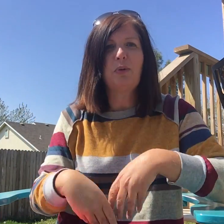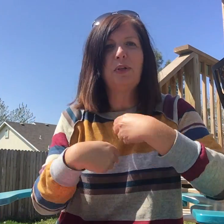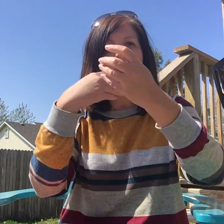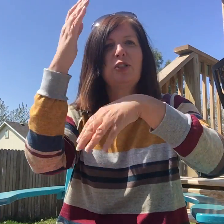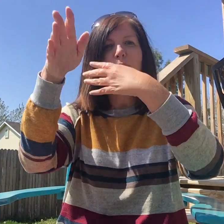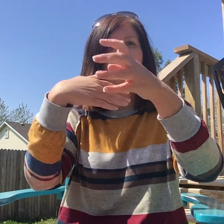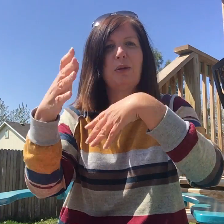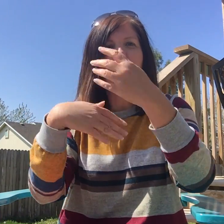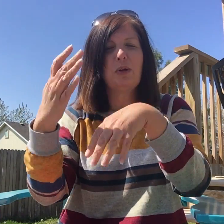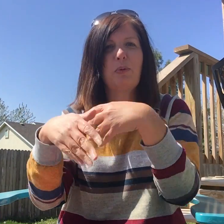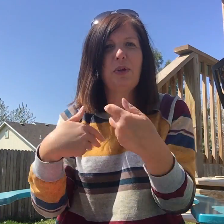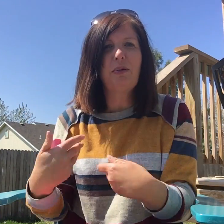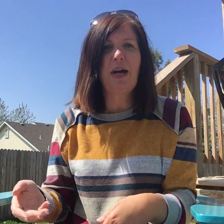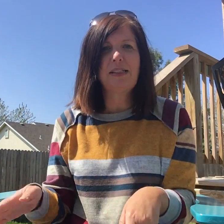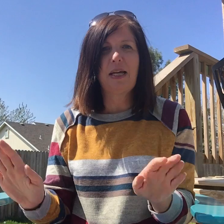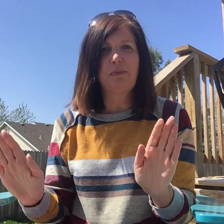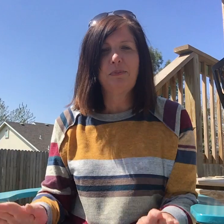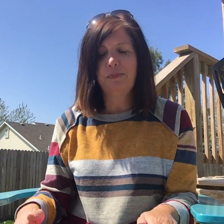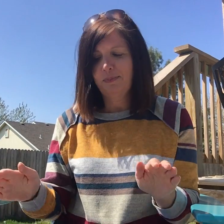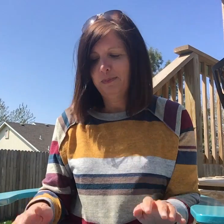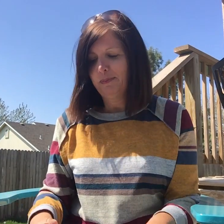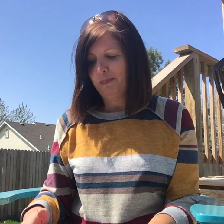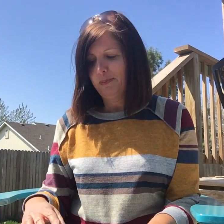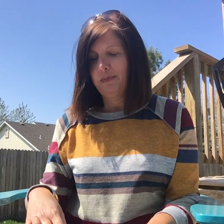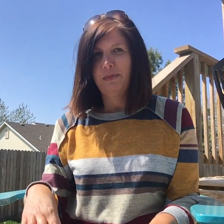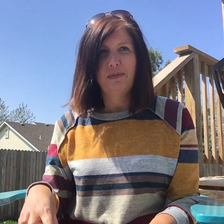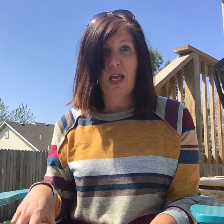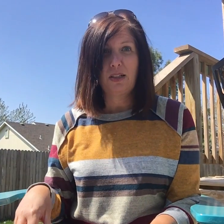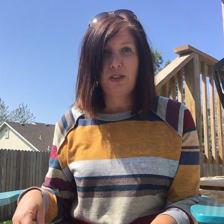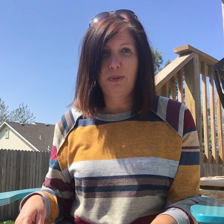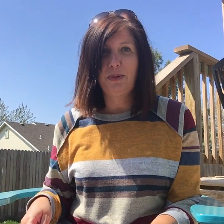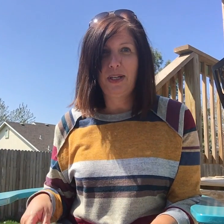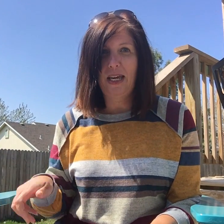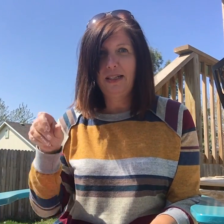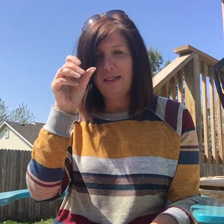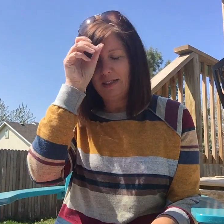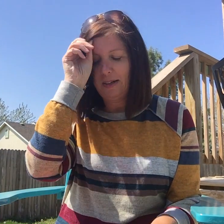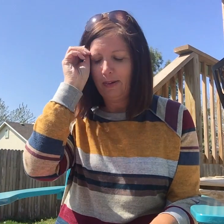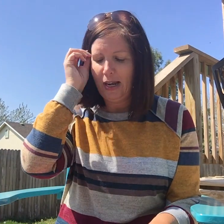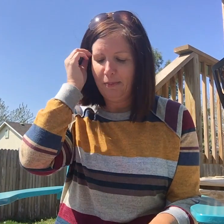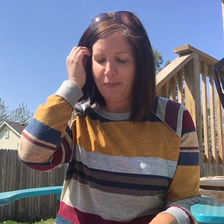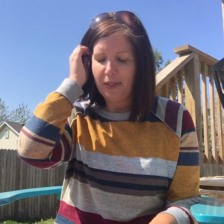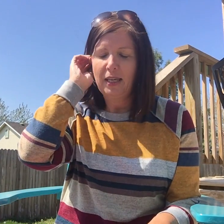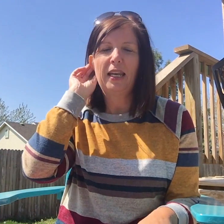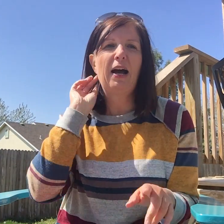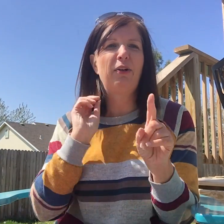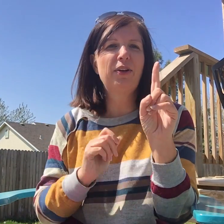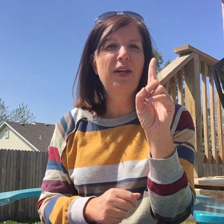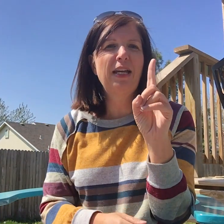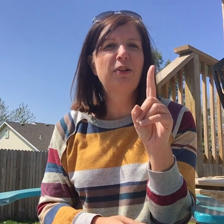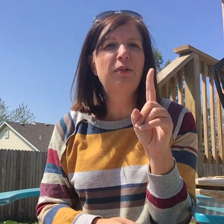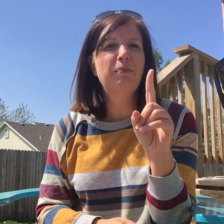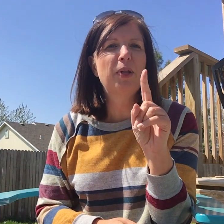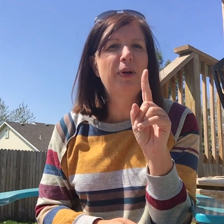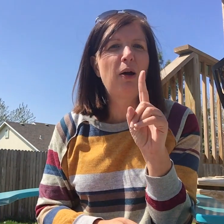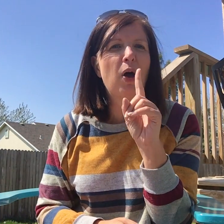really and she really really really dried down should we do it again all right get out your candle blow it out